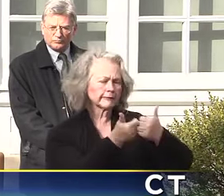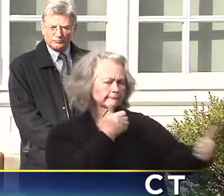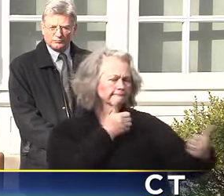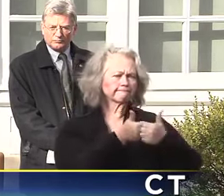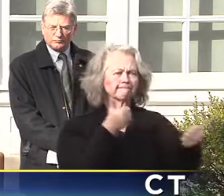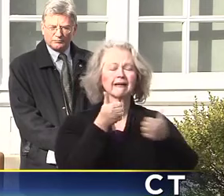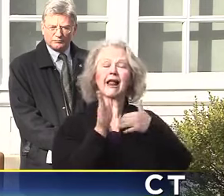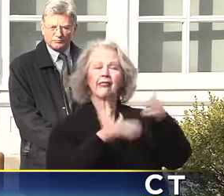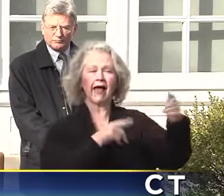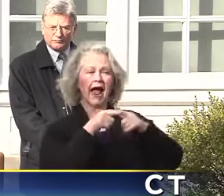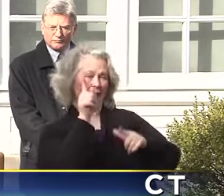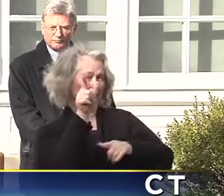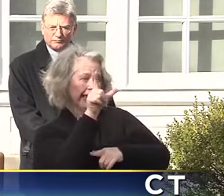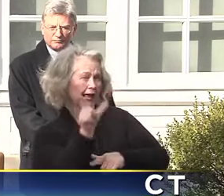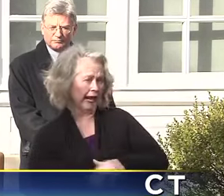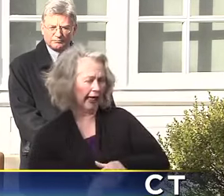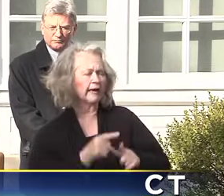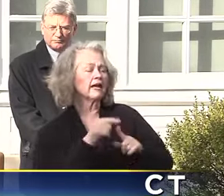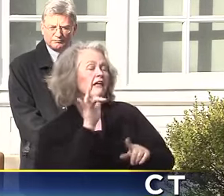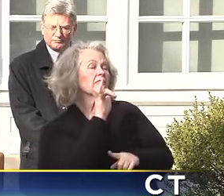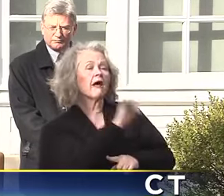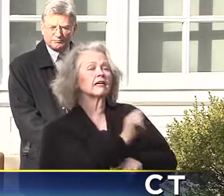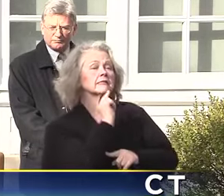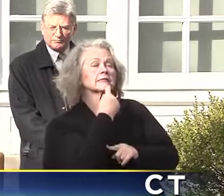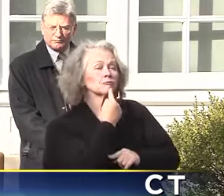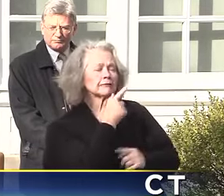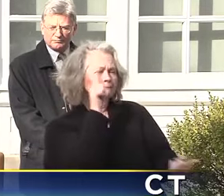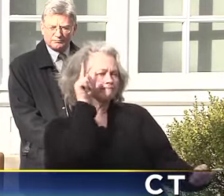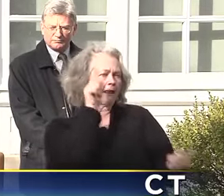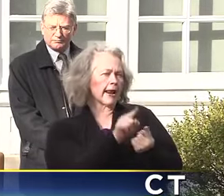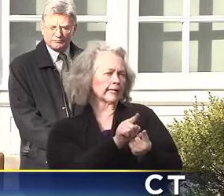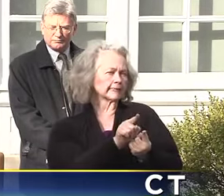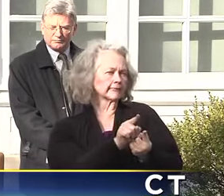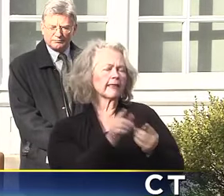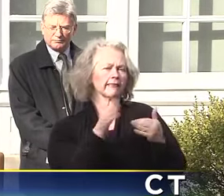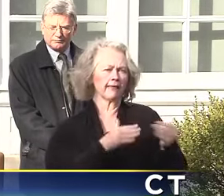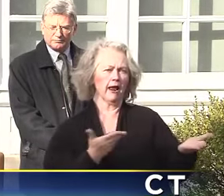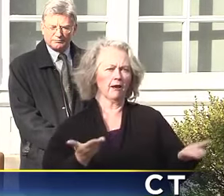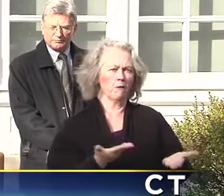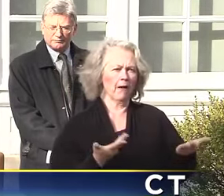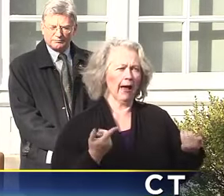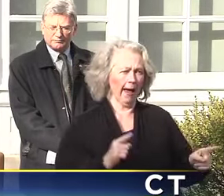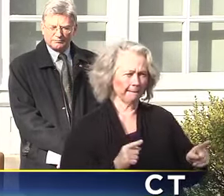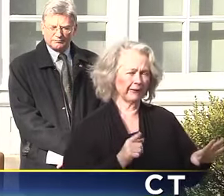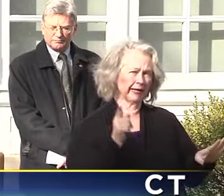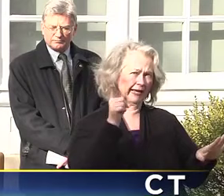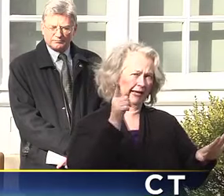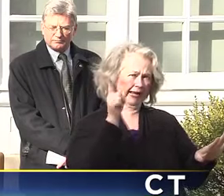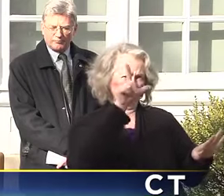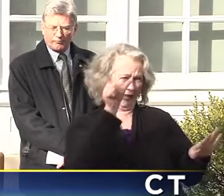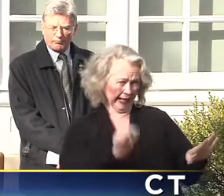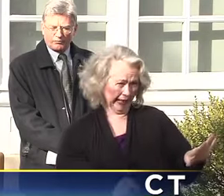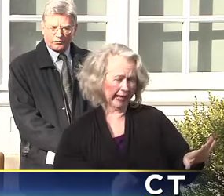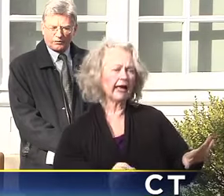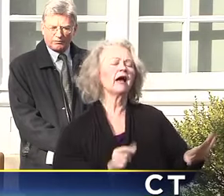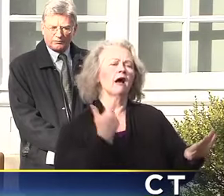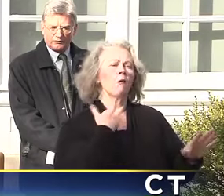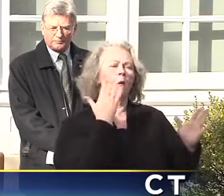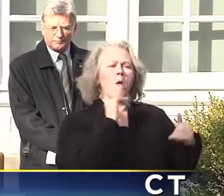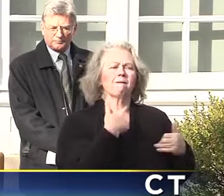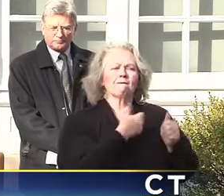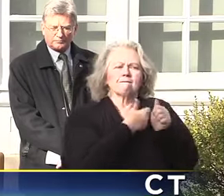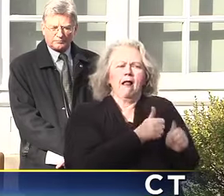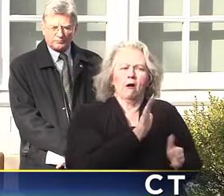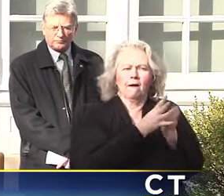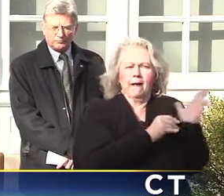in Italy. And they're able to mitigate the destruction in a serious way. And we're trying to do the same thing here.